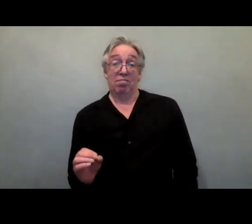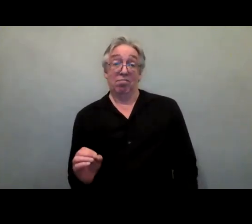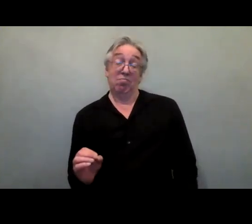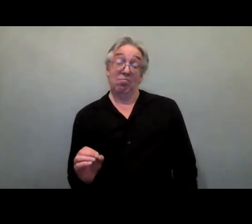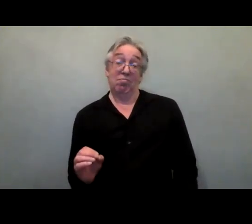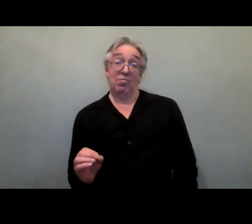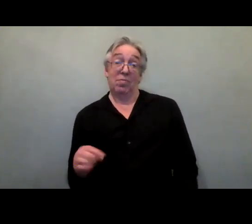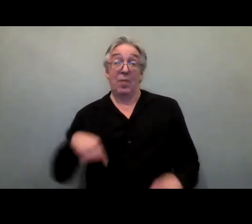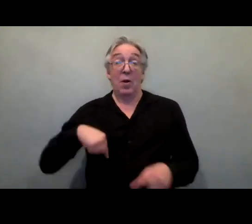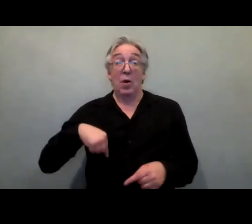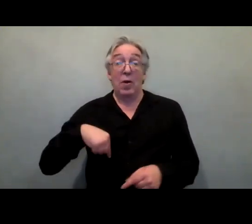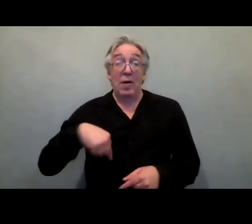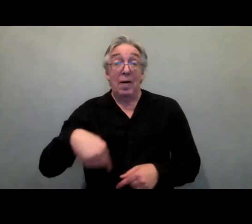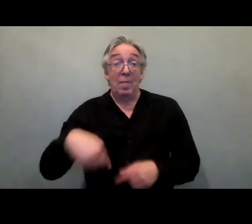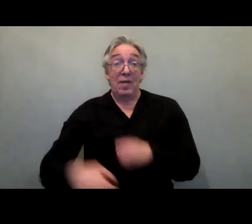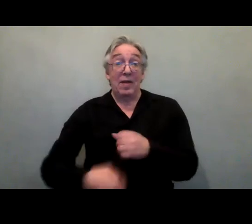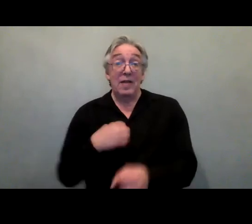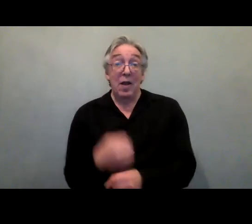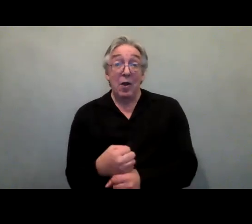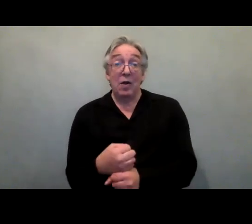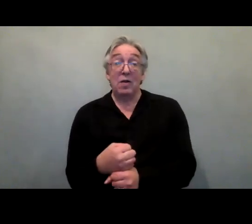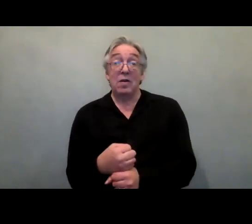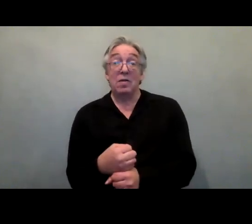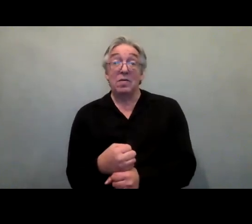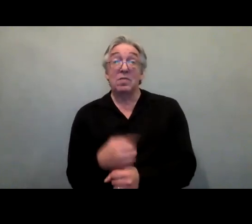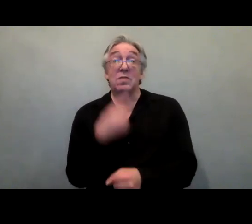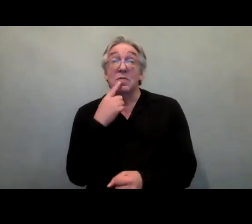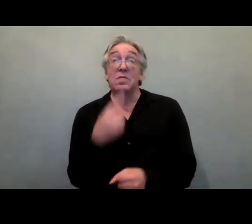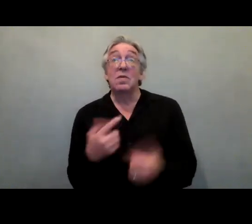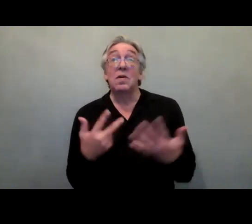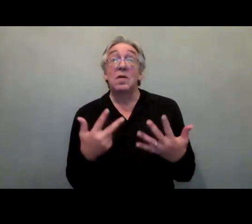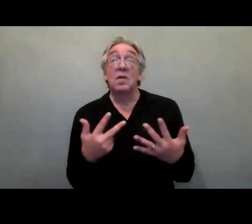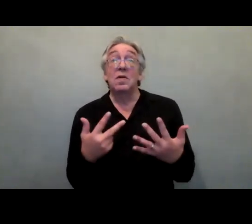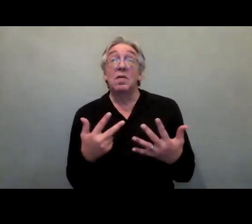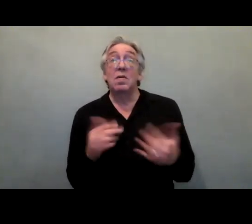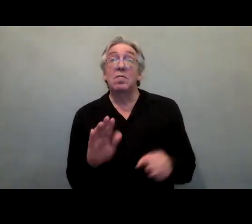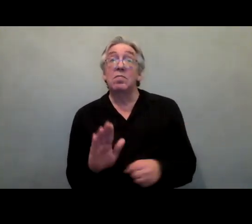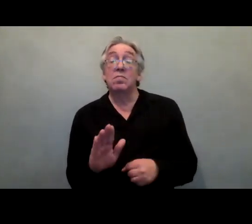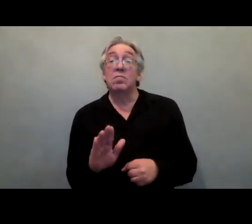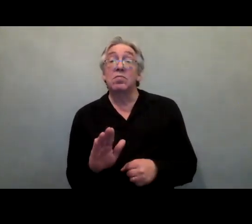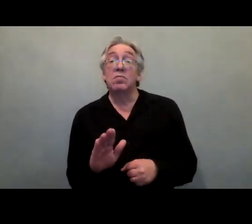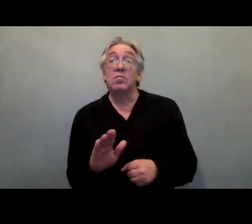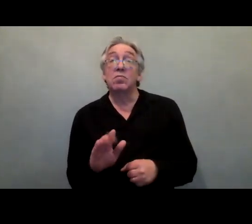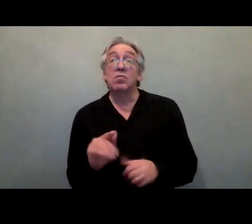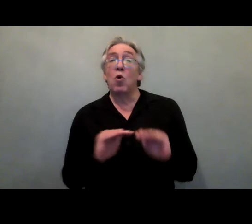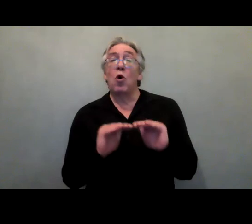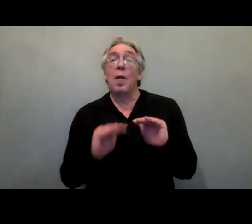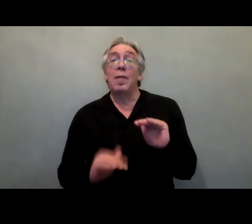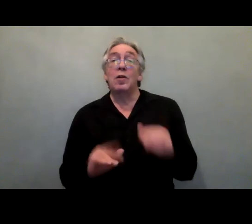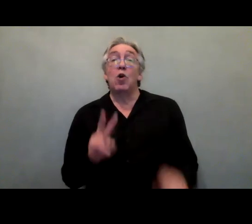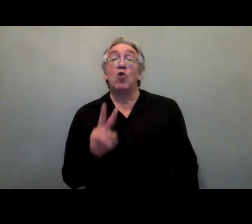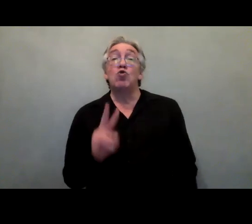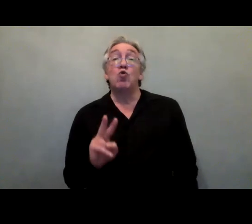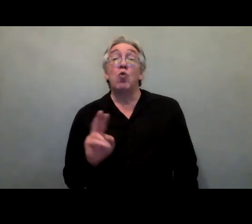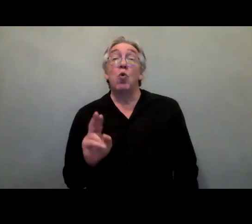stated that eight projects targeting persons with disabilities represented less than 2% of all international